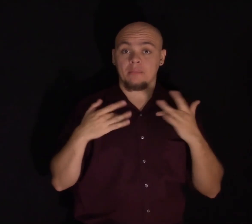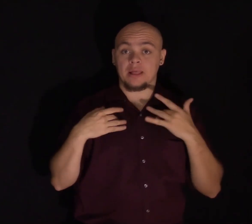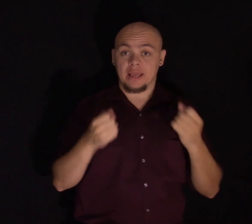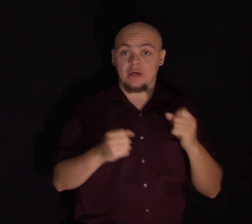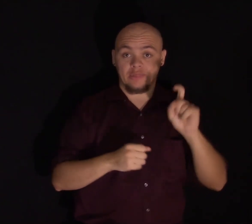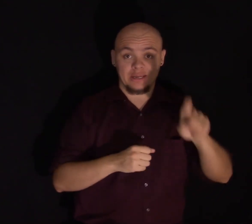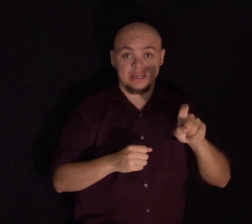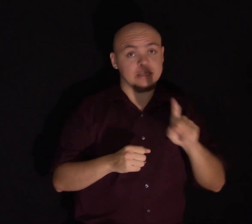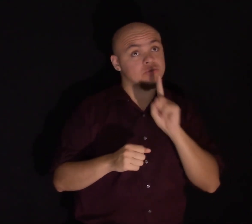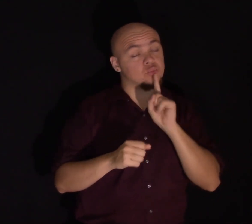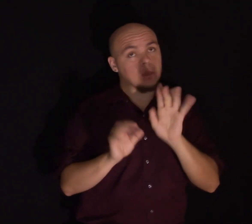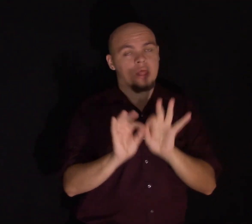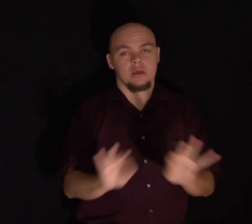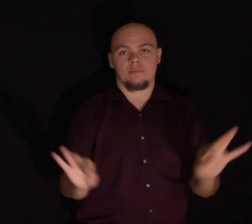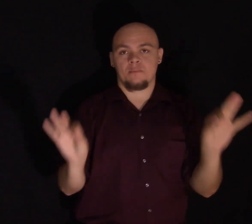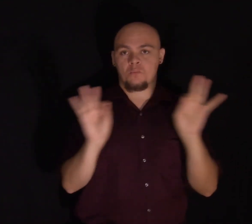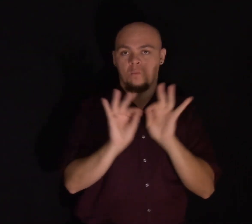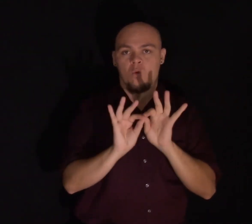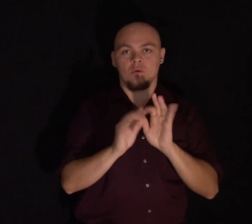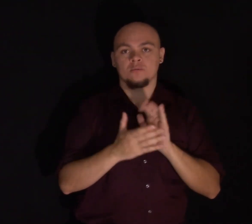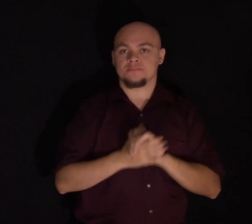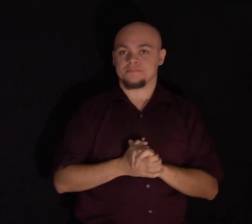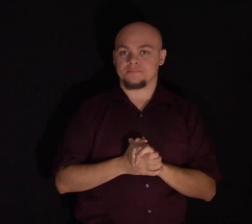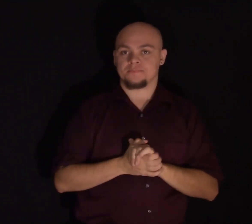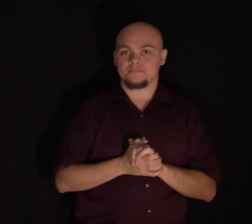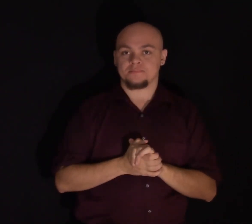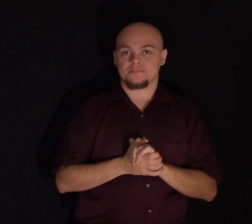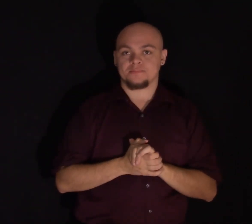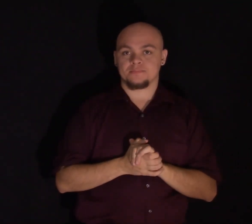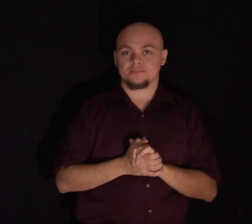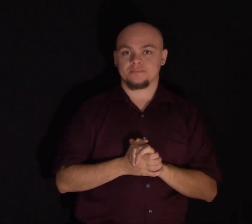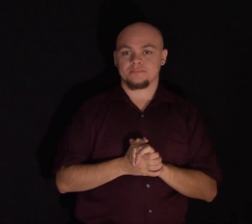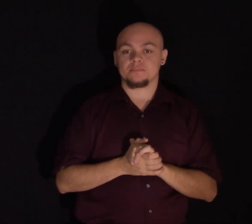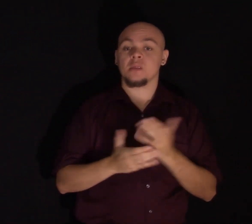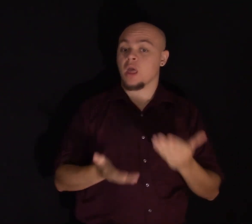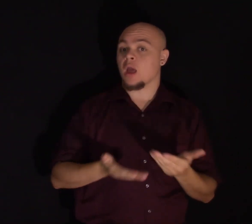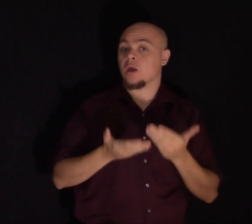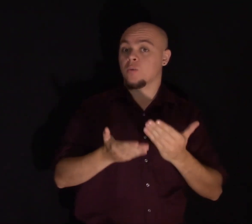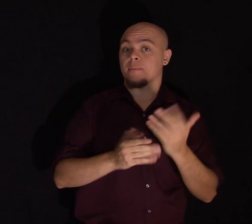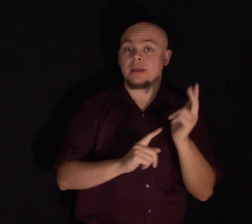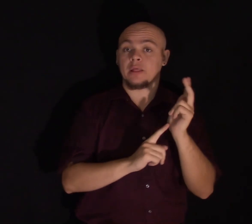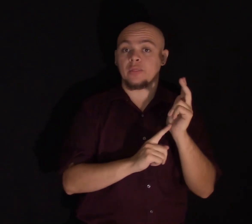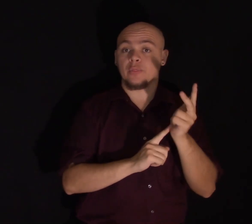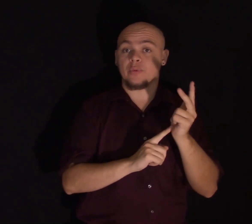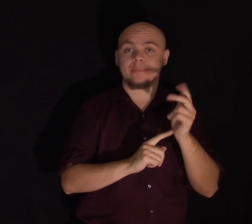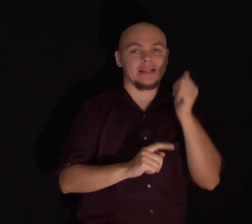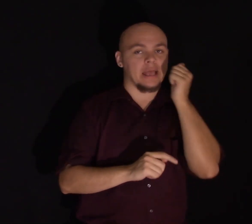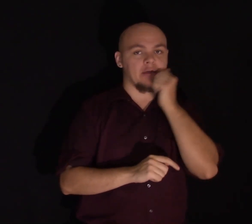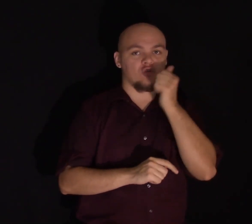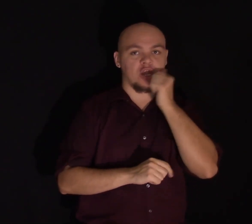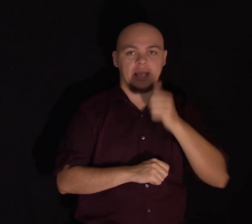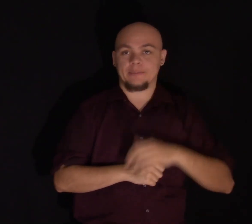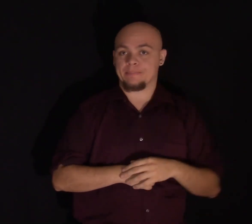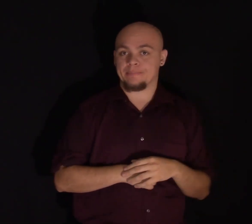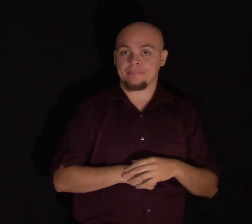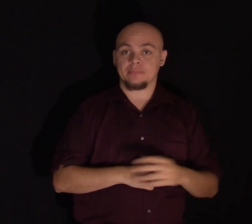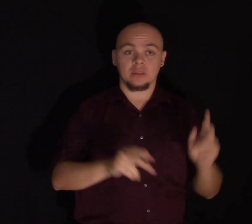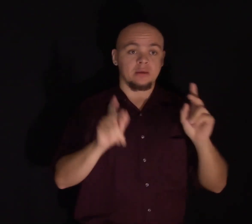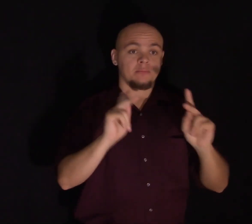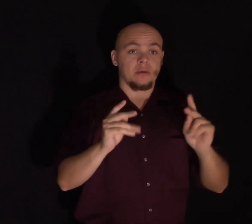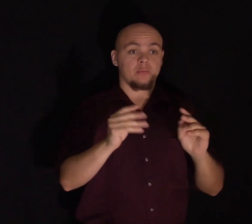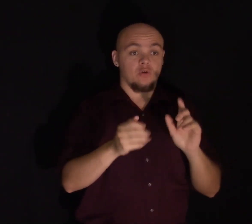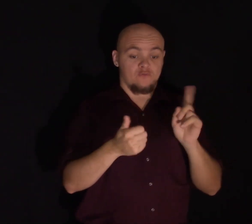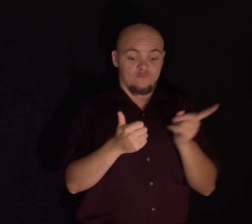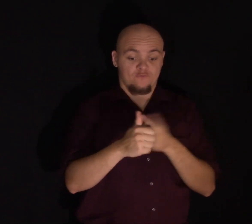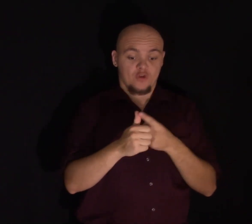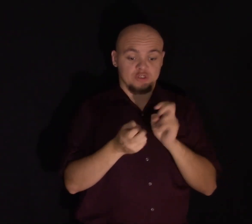we need to start someplace. I would recommend three minutes a day. When human beings first evolved on